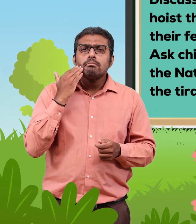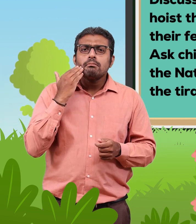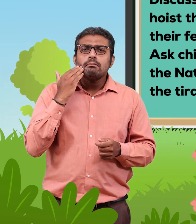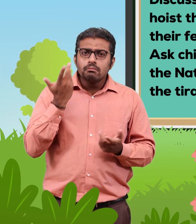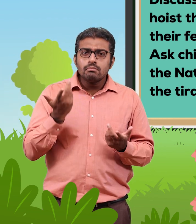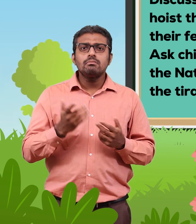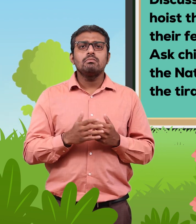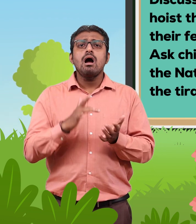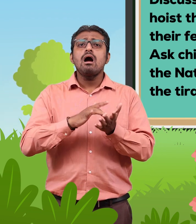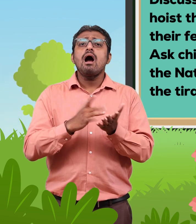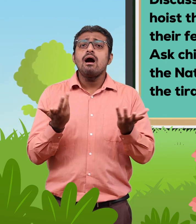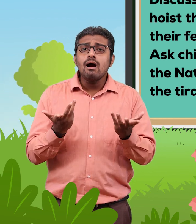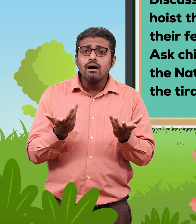do we hoist the national flag.